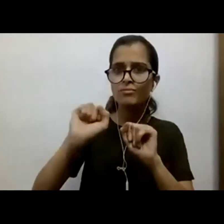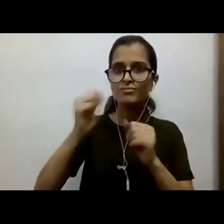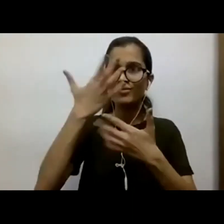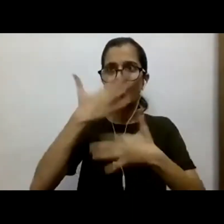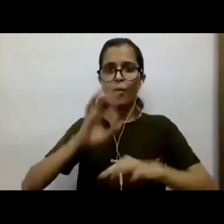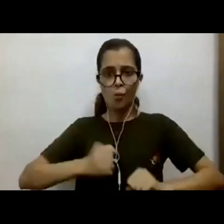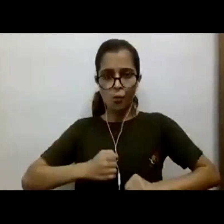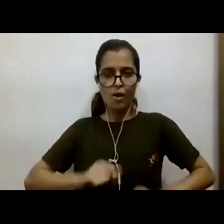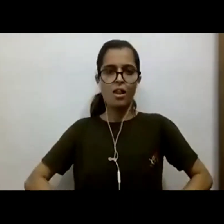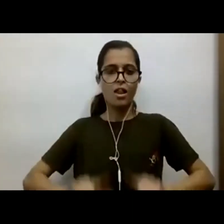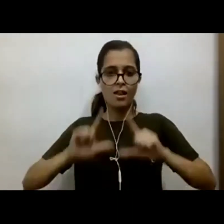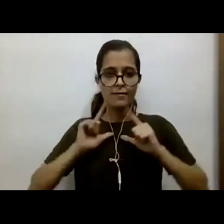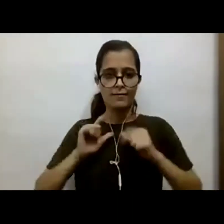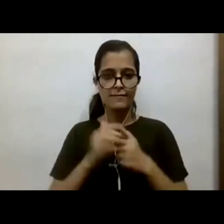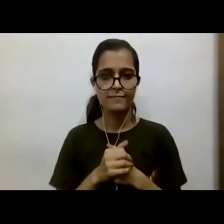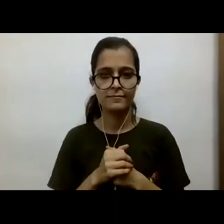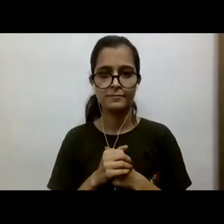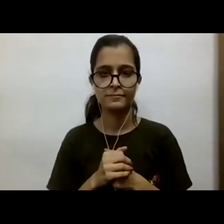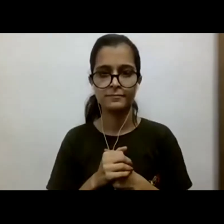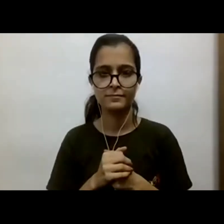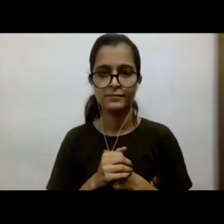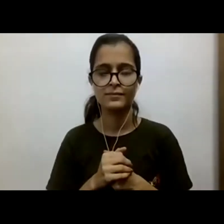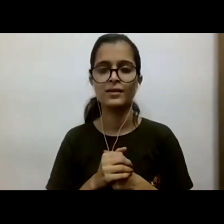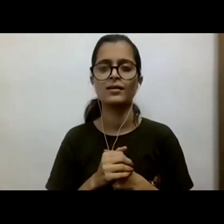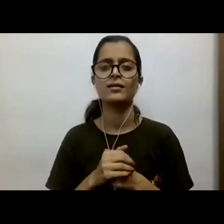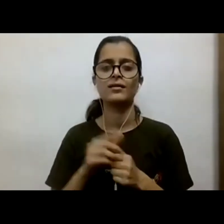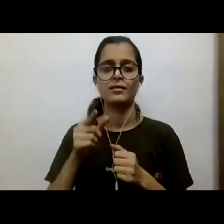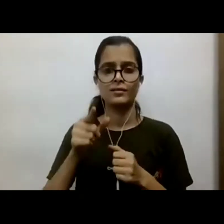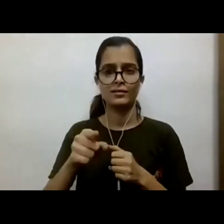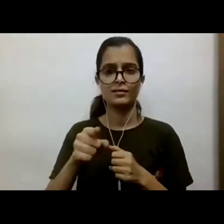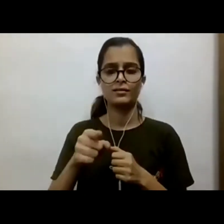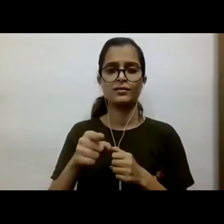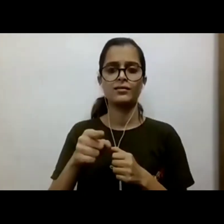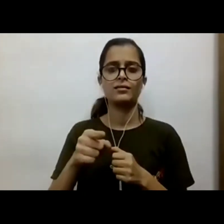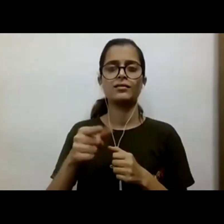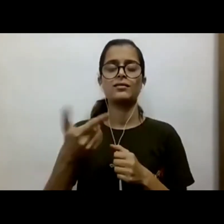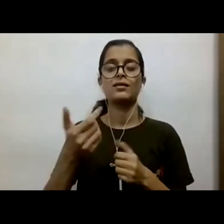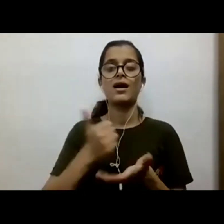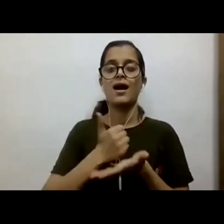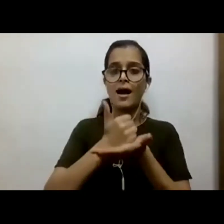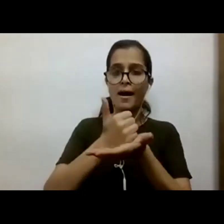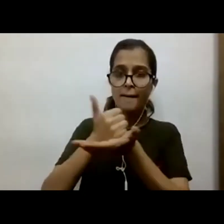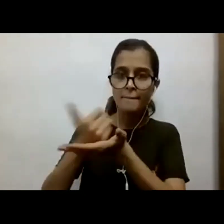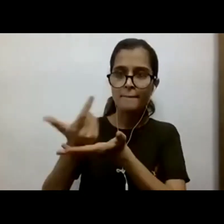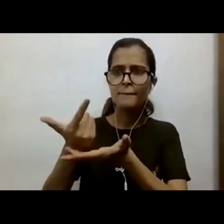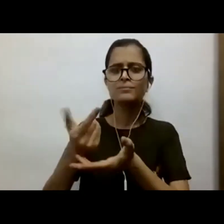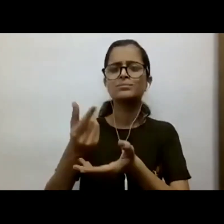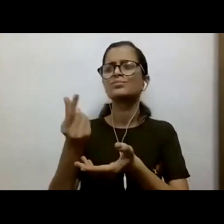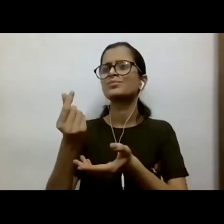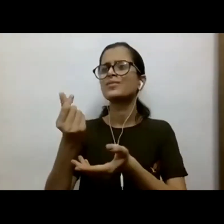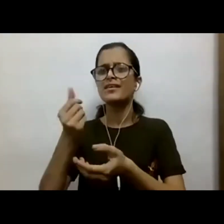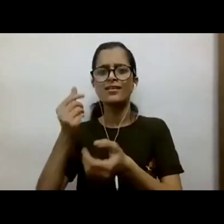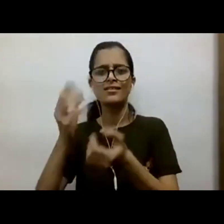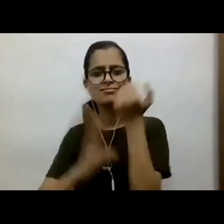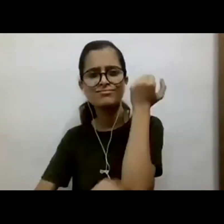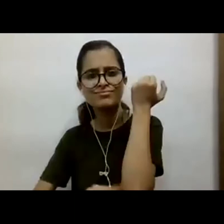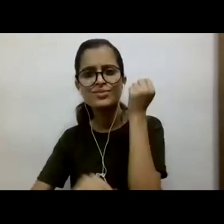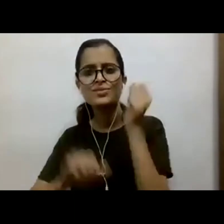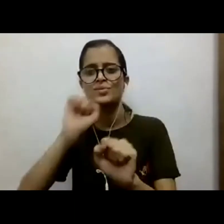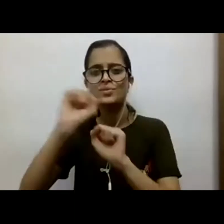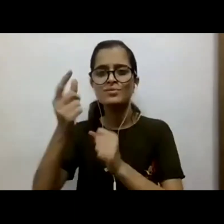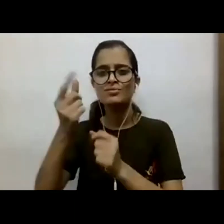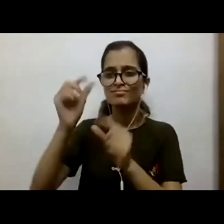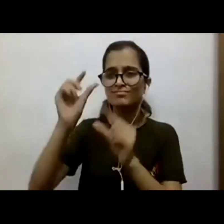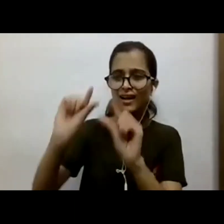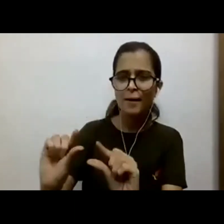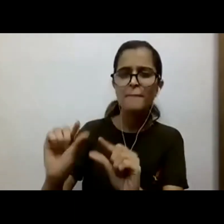now working not only, I mean, from Vidya, have moved on to other, helping other low-income schools as well as communities. But that